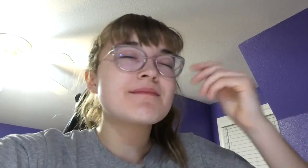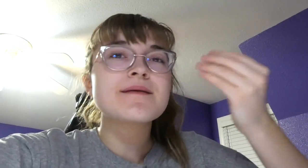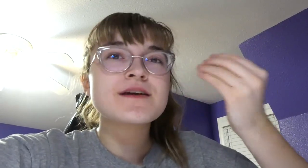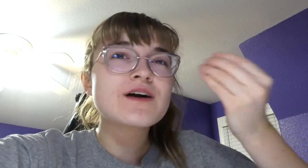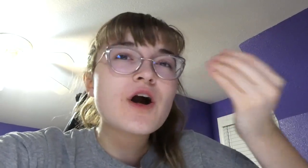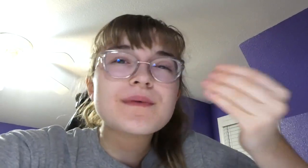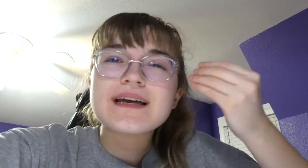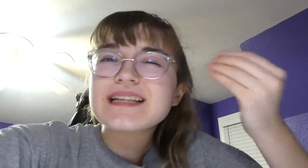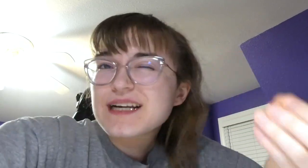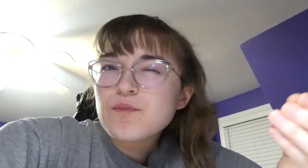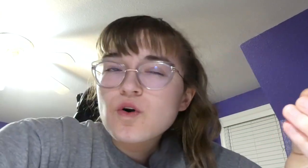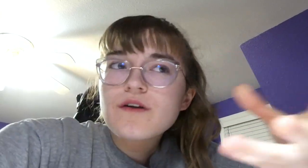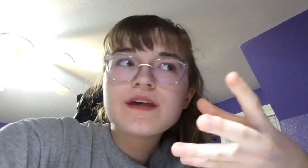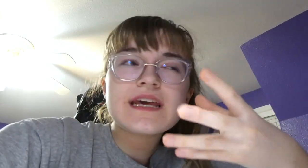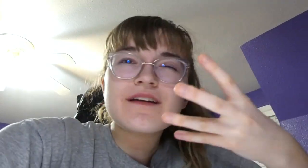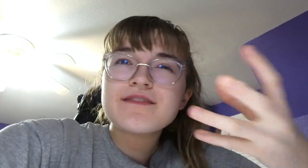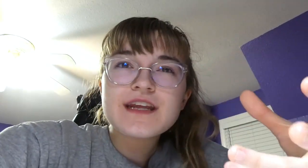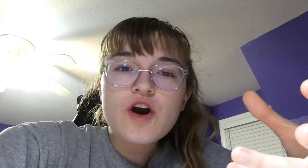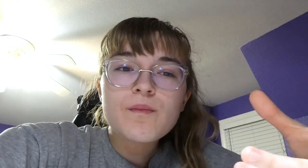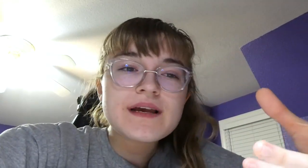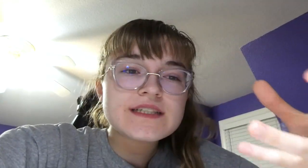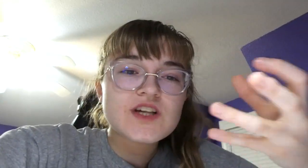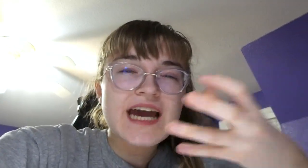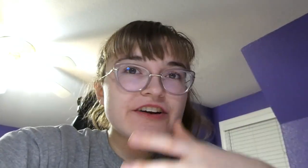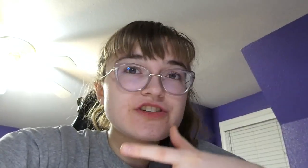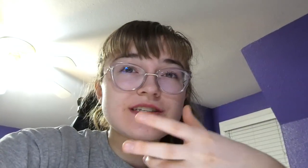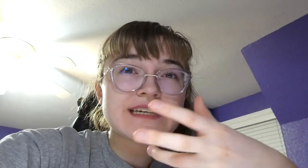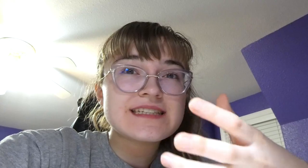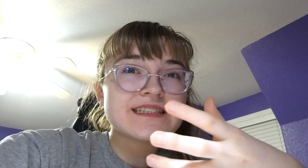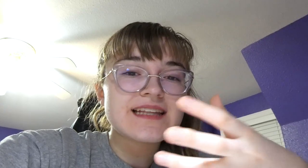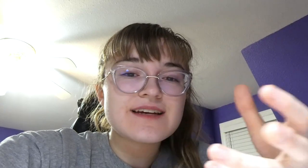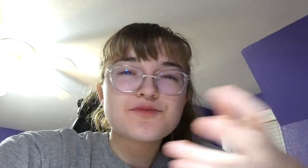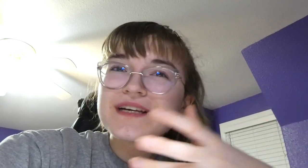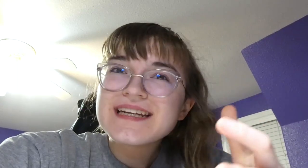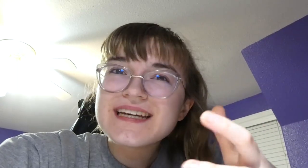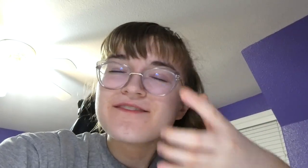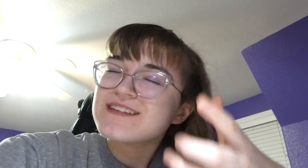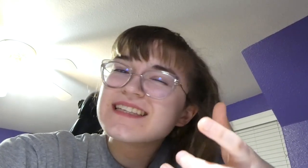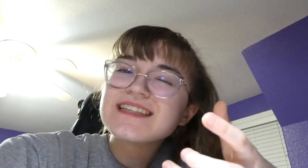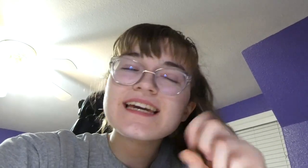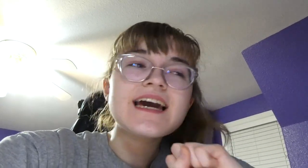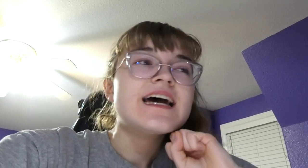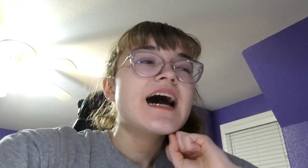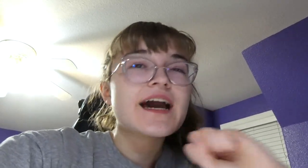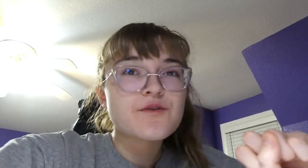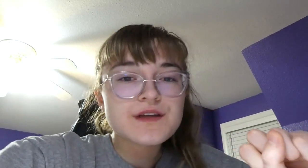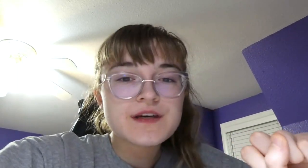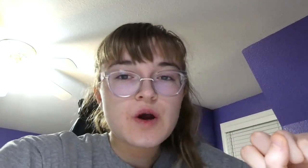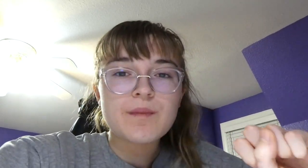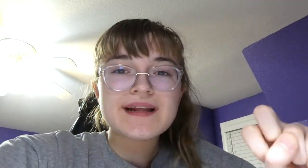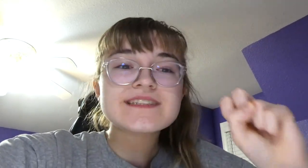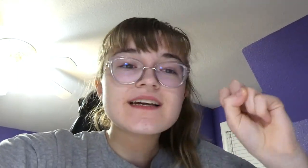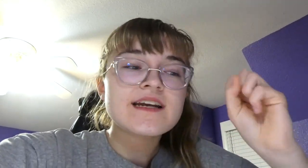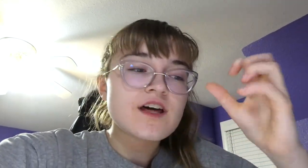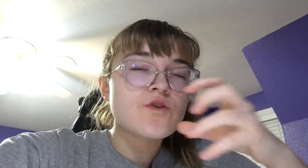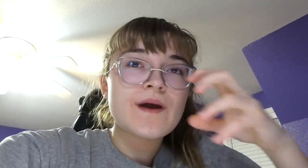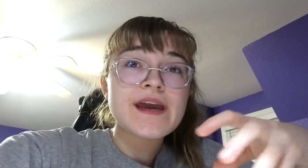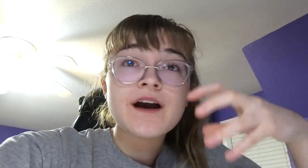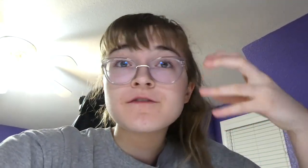it'll help it click more than in a video, because I'll, like, actually get to, like, read it physically. I don't really know, but it's, like, another way of